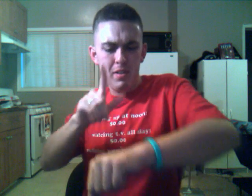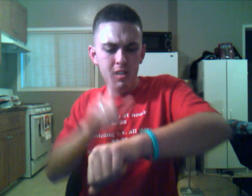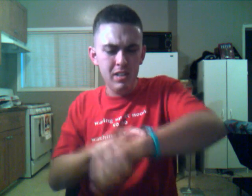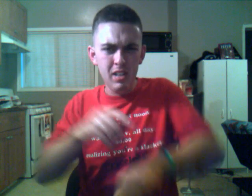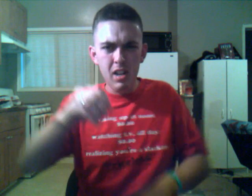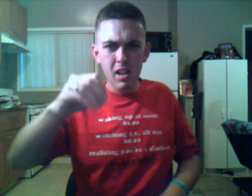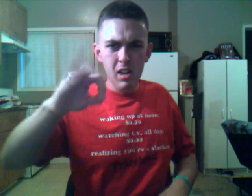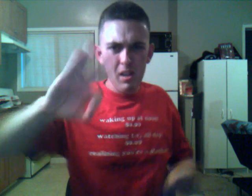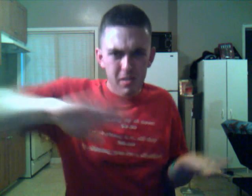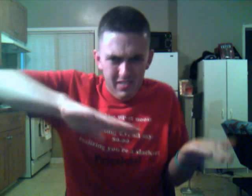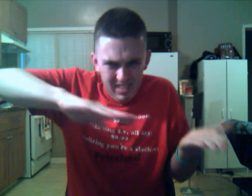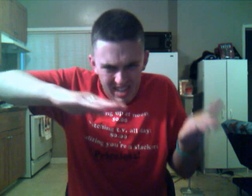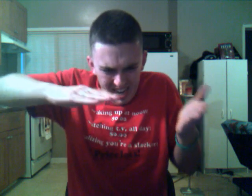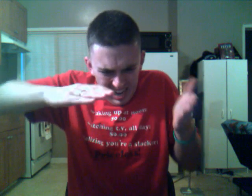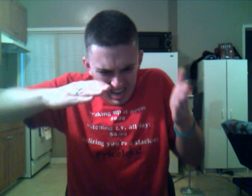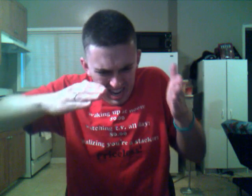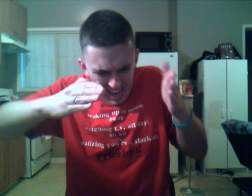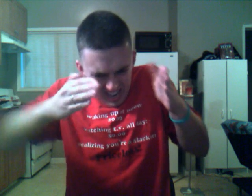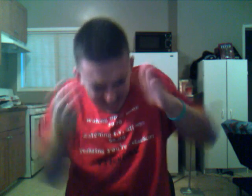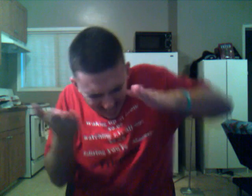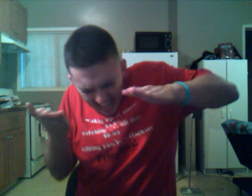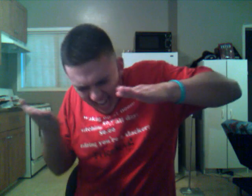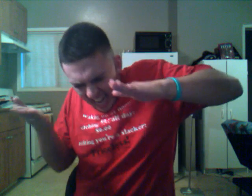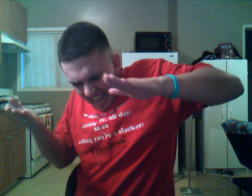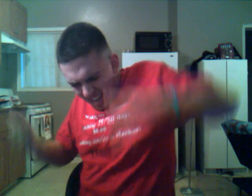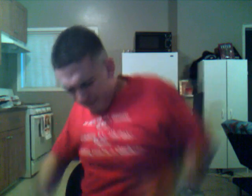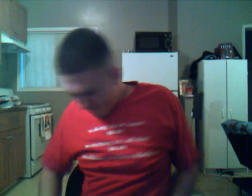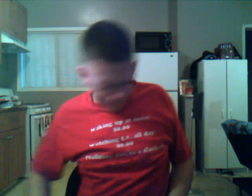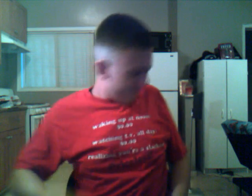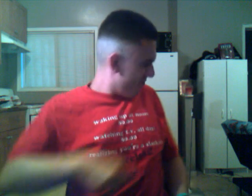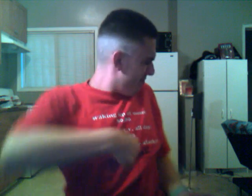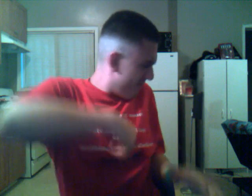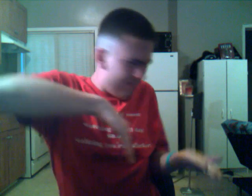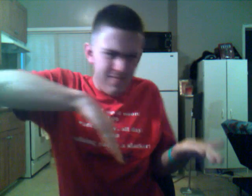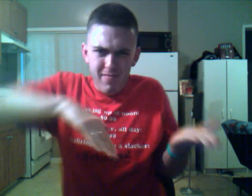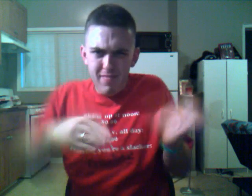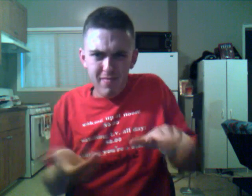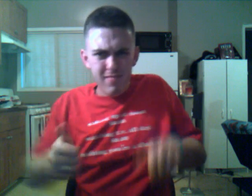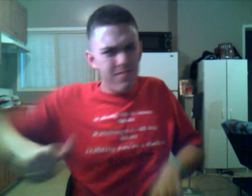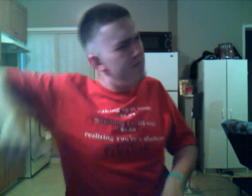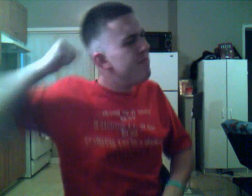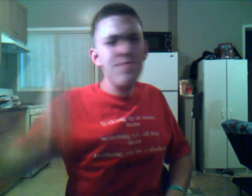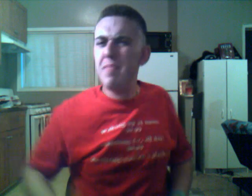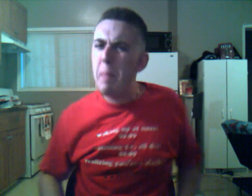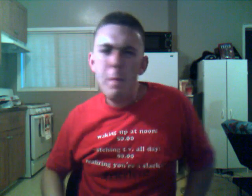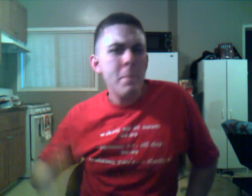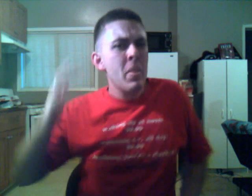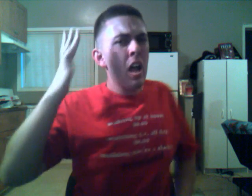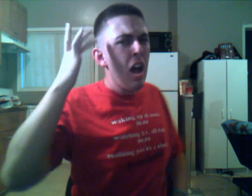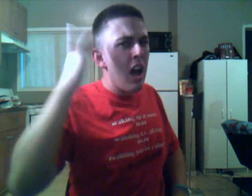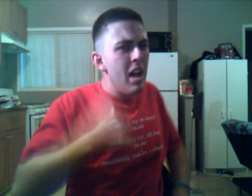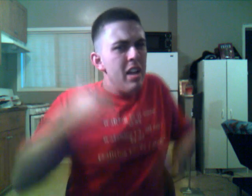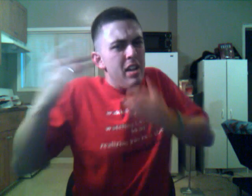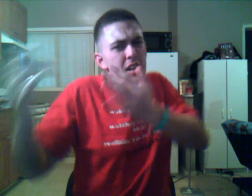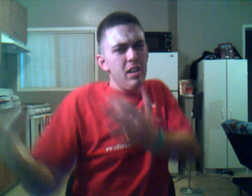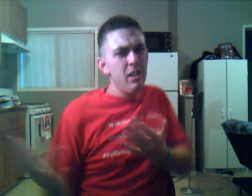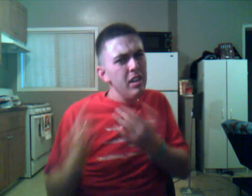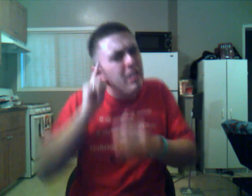my time of dying I will not die, I'll